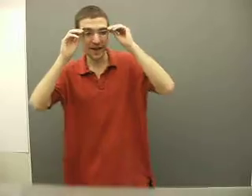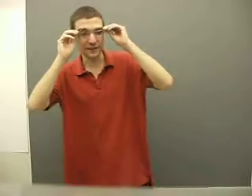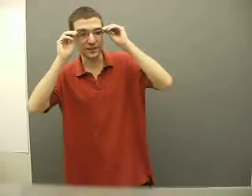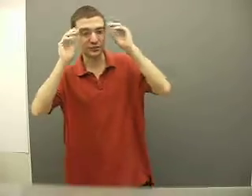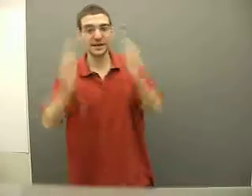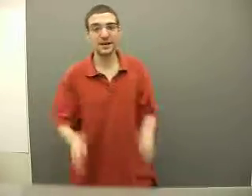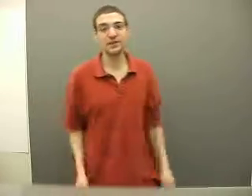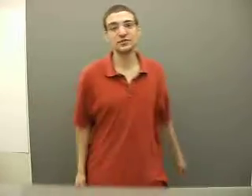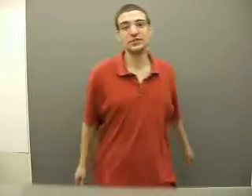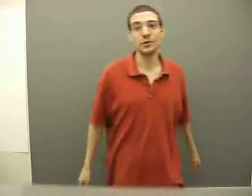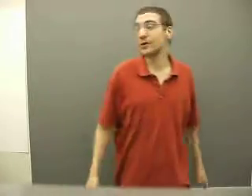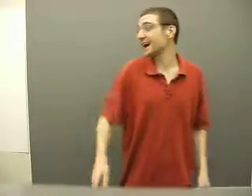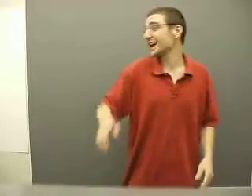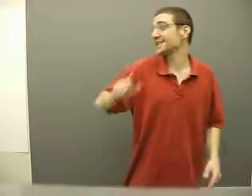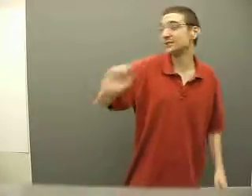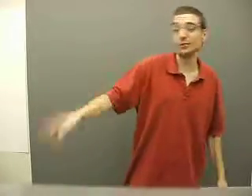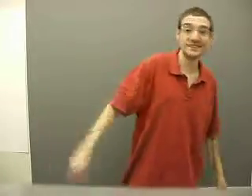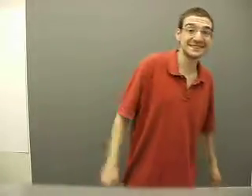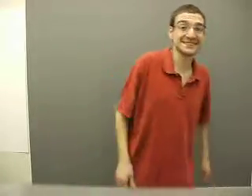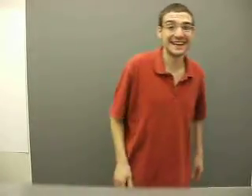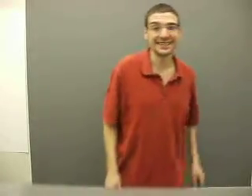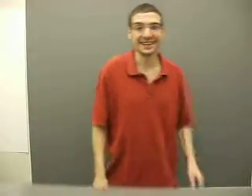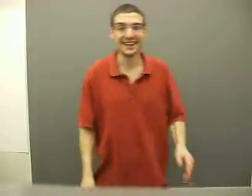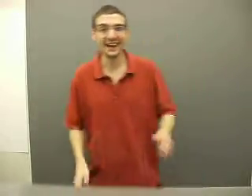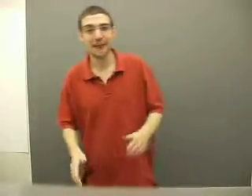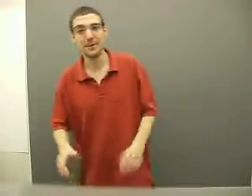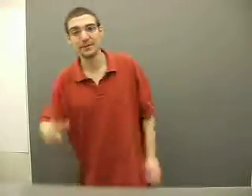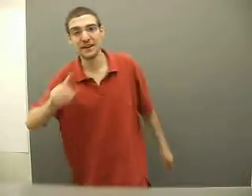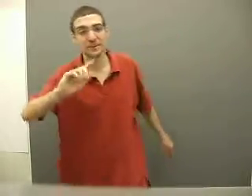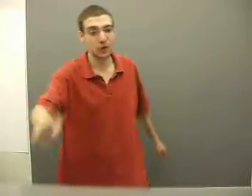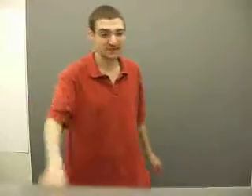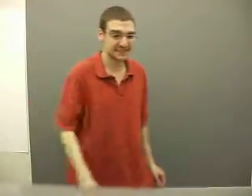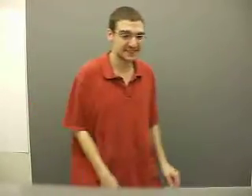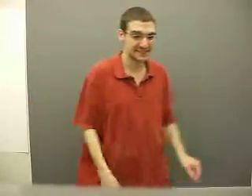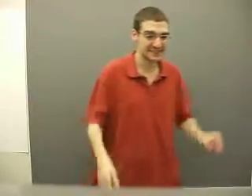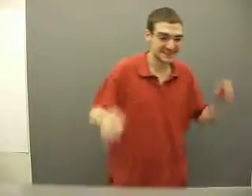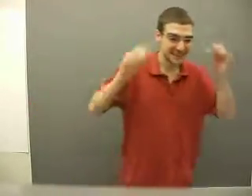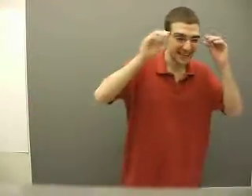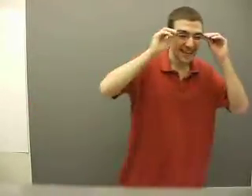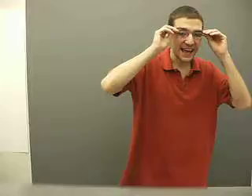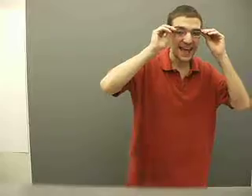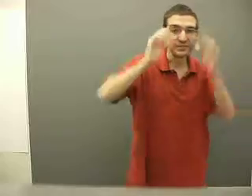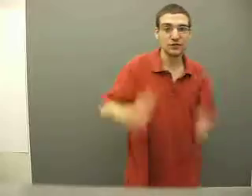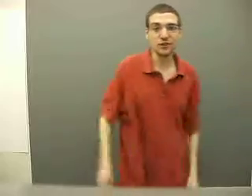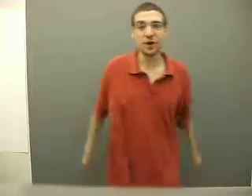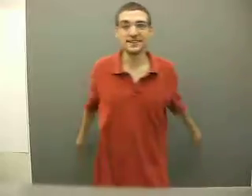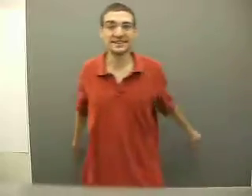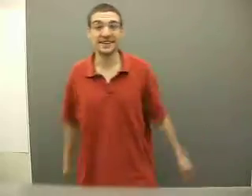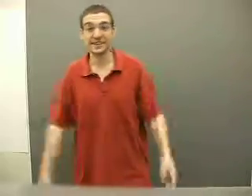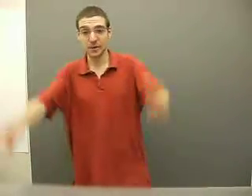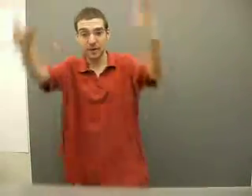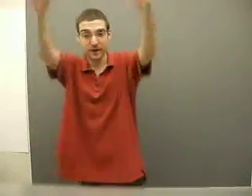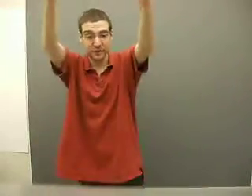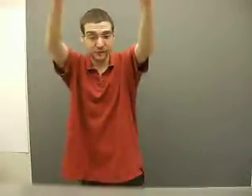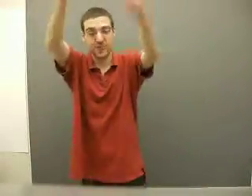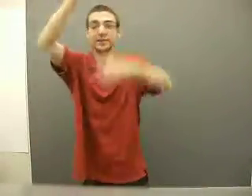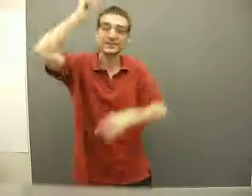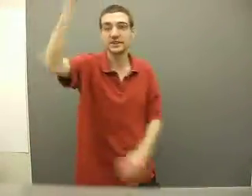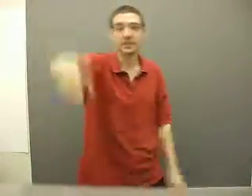ever dreamed. Because, know, I got to do this same thing. I've been bringing swords in 17. And, know, this shot's in the Bible. So, the